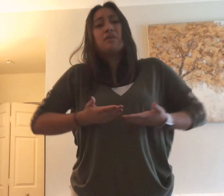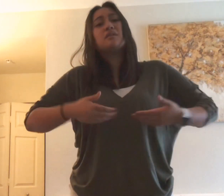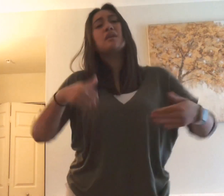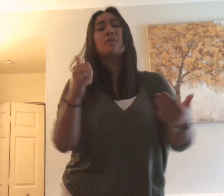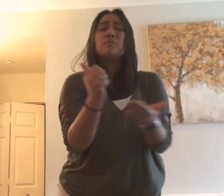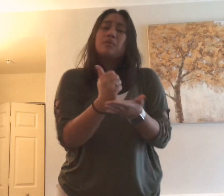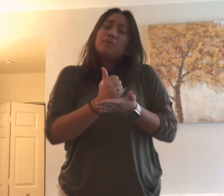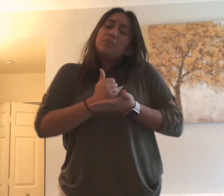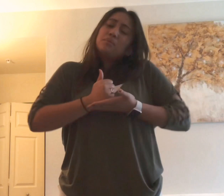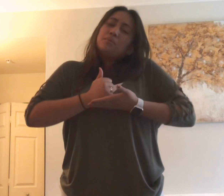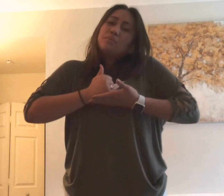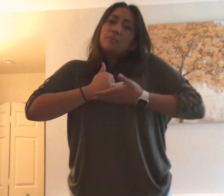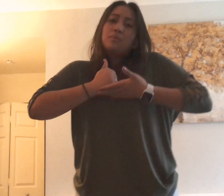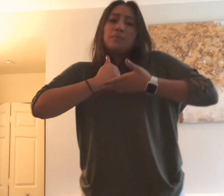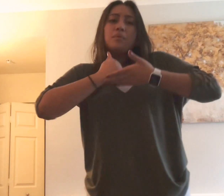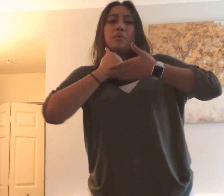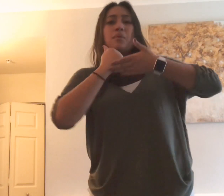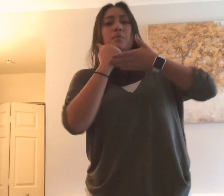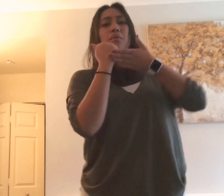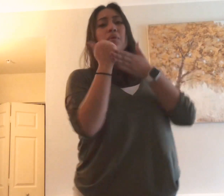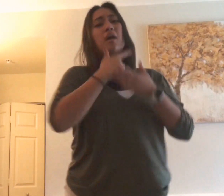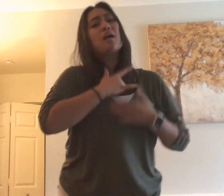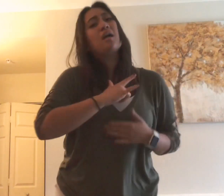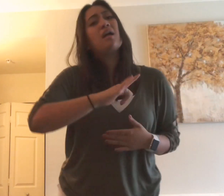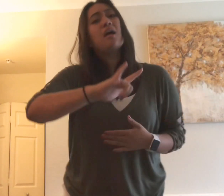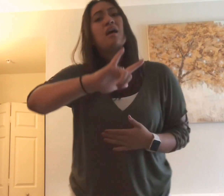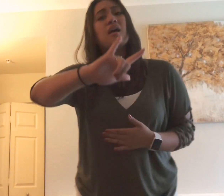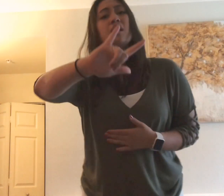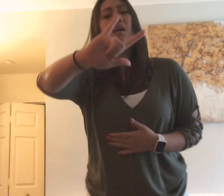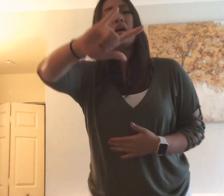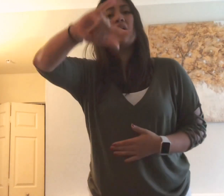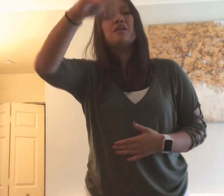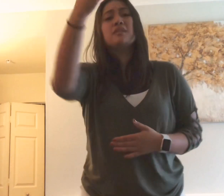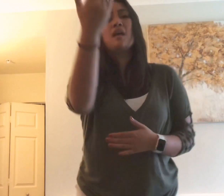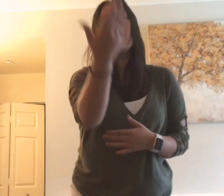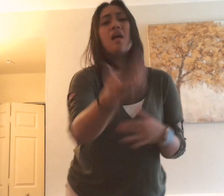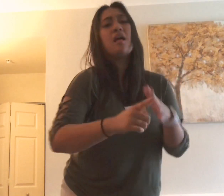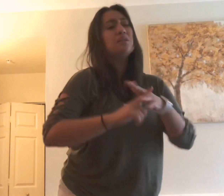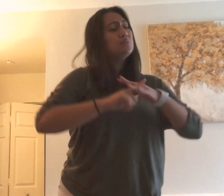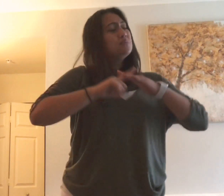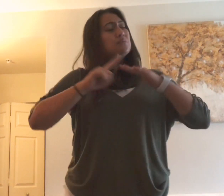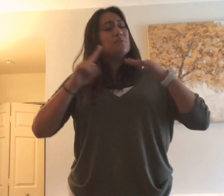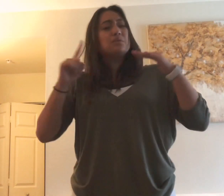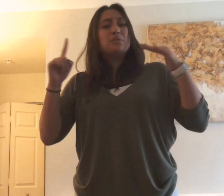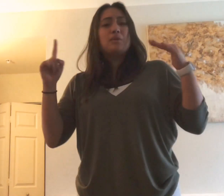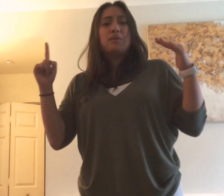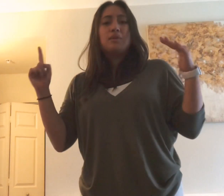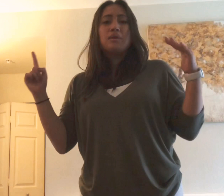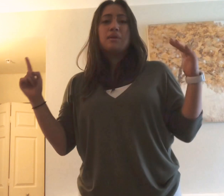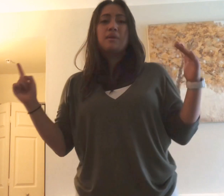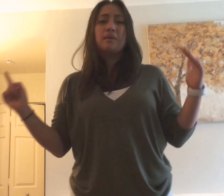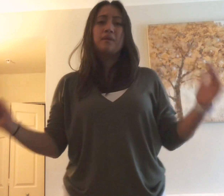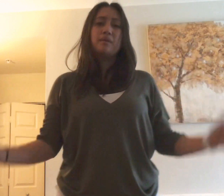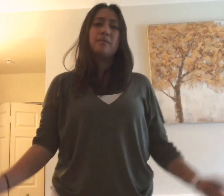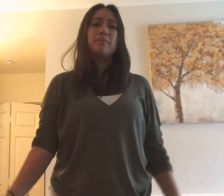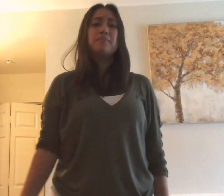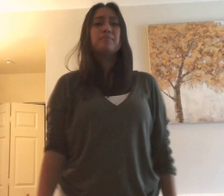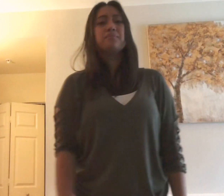to get me through it all I left my guard down, and then you pulled the rug I was